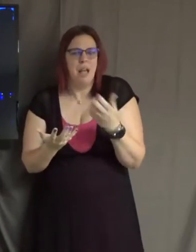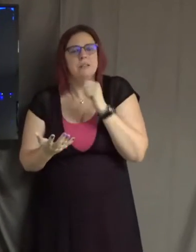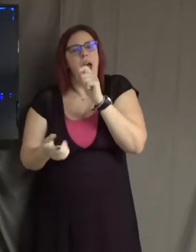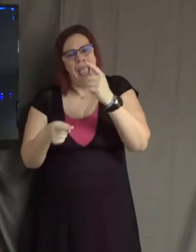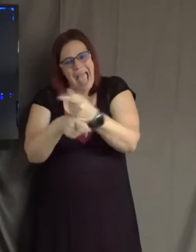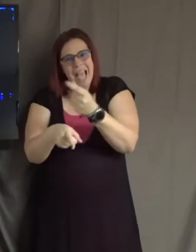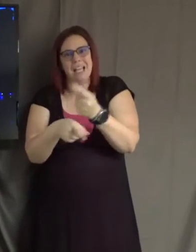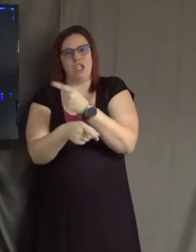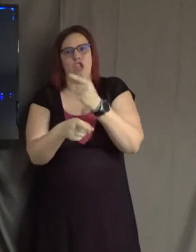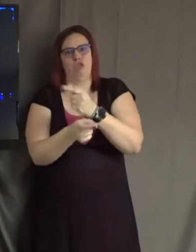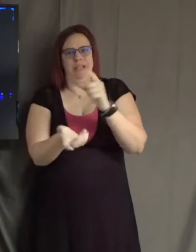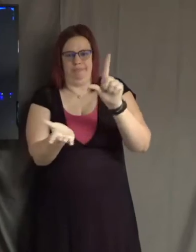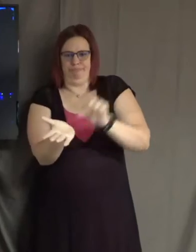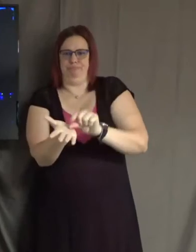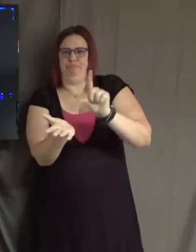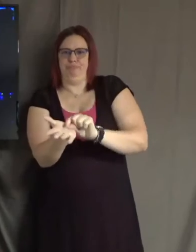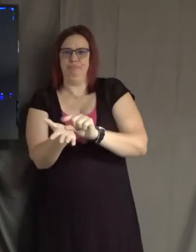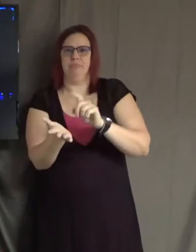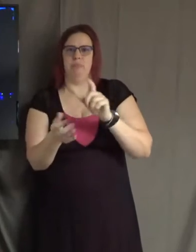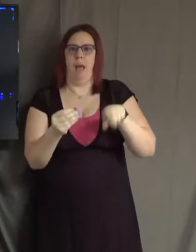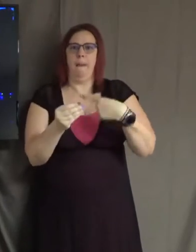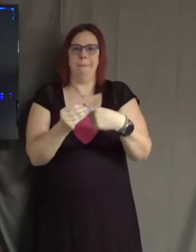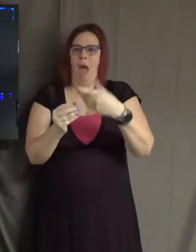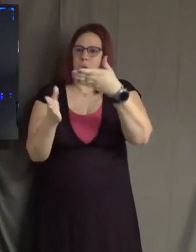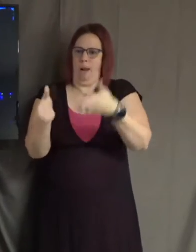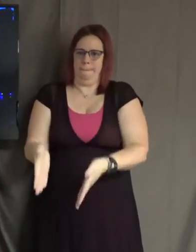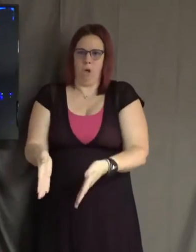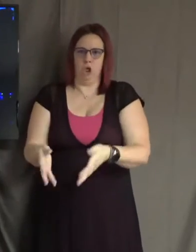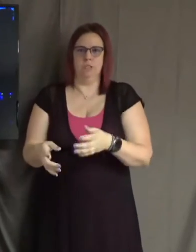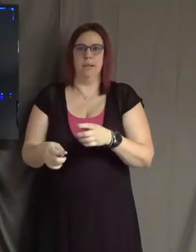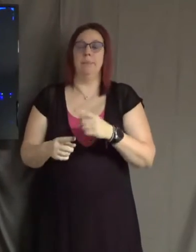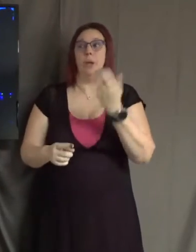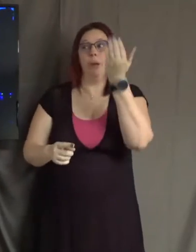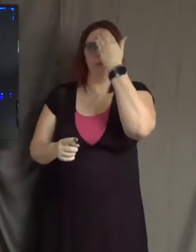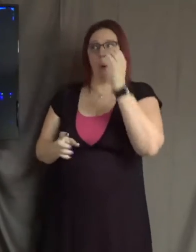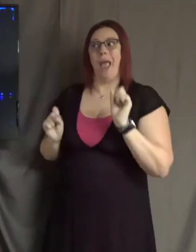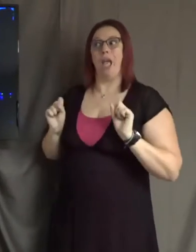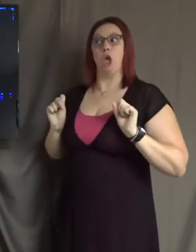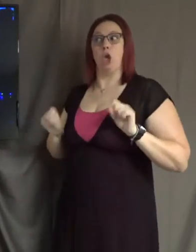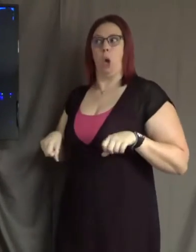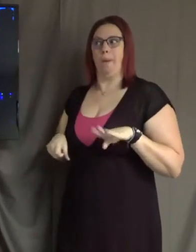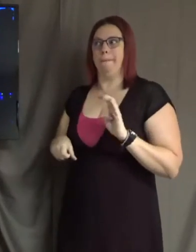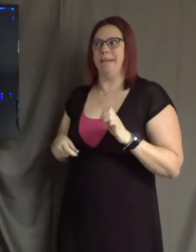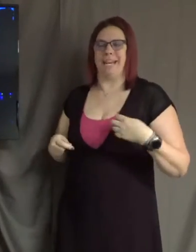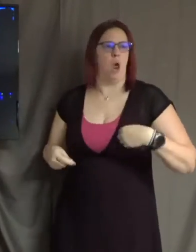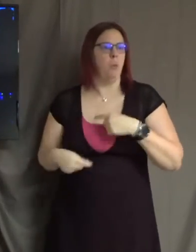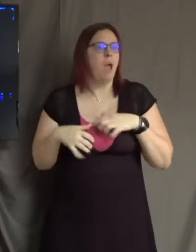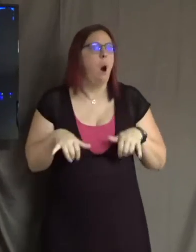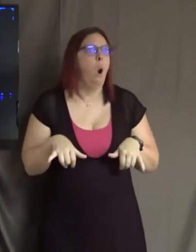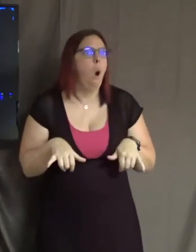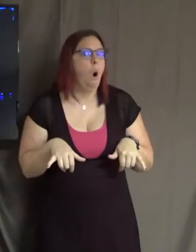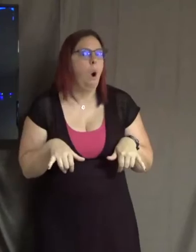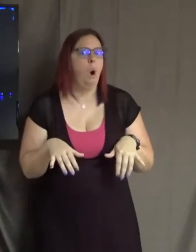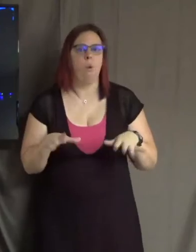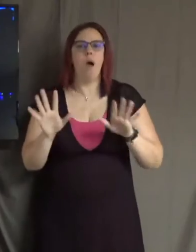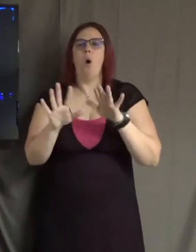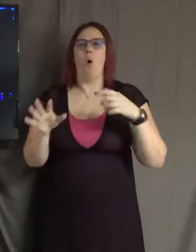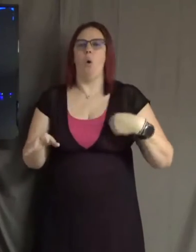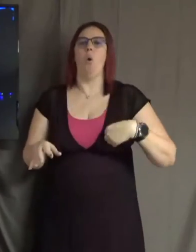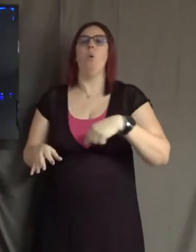about a person. It's just, you know, it could be this, and we all go, ooh, and I shouldn't say we all go, some of us go, ooh,